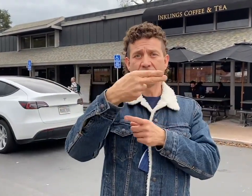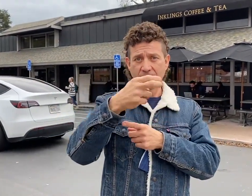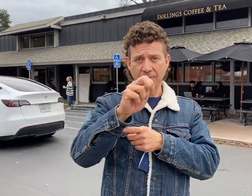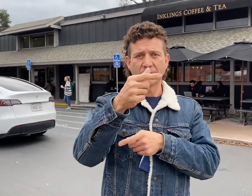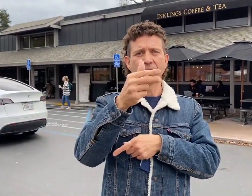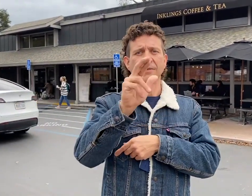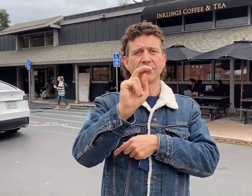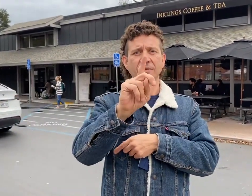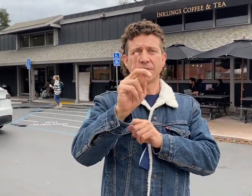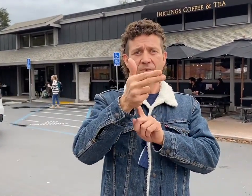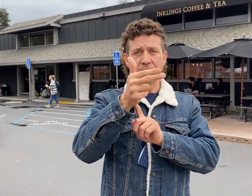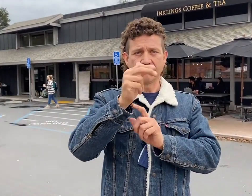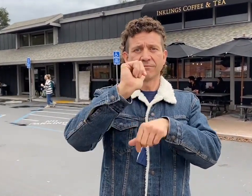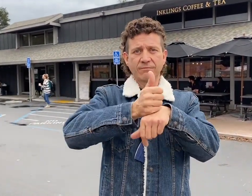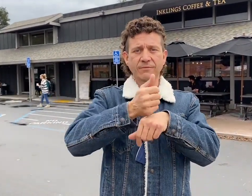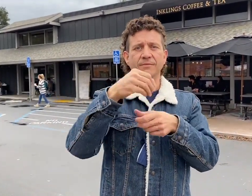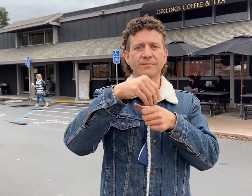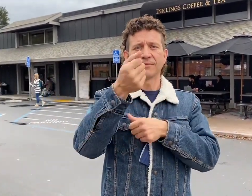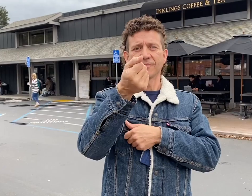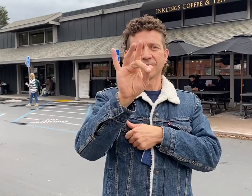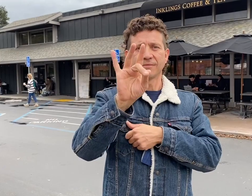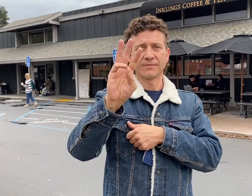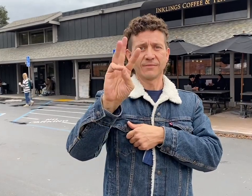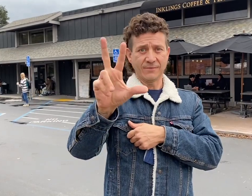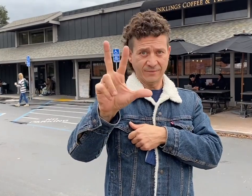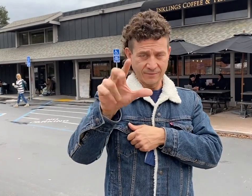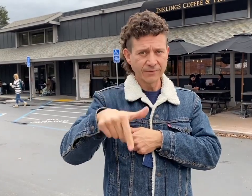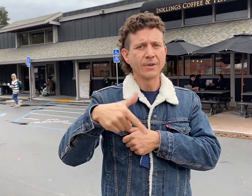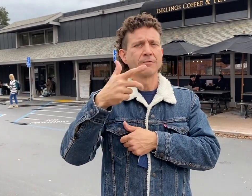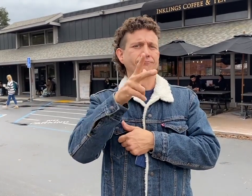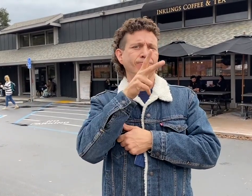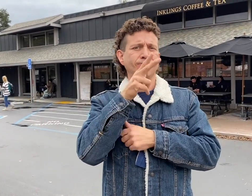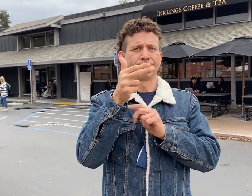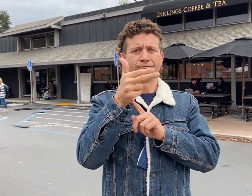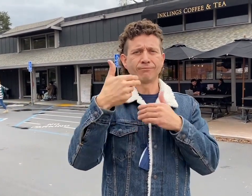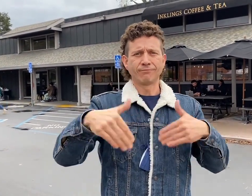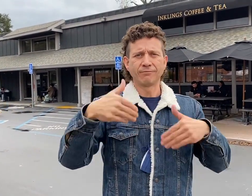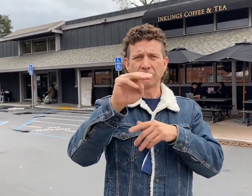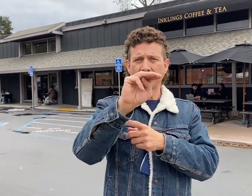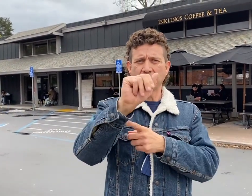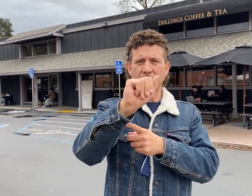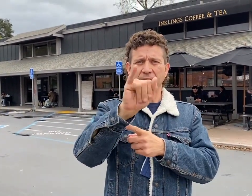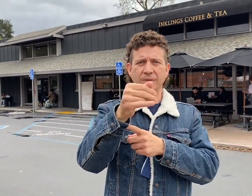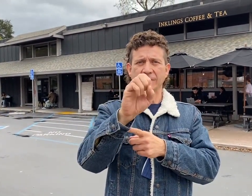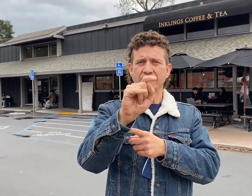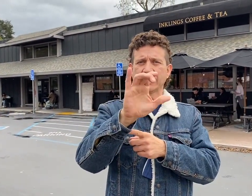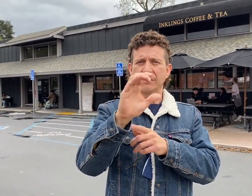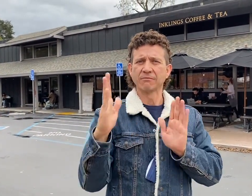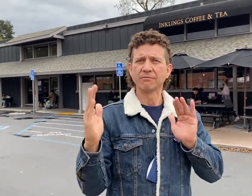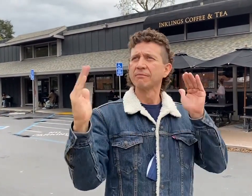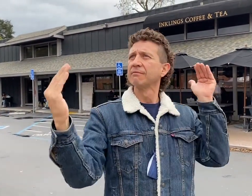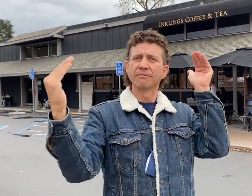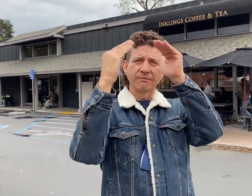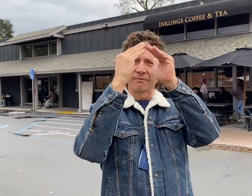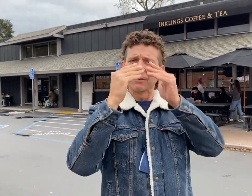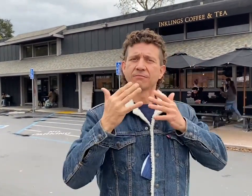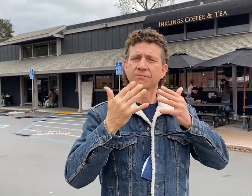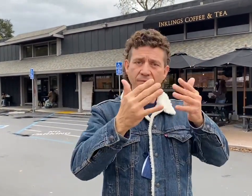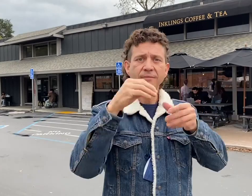The first named The Grand Hotel, established in 1863. was known as a posh and majestic hotel. In